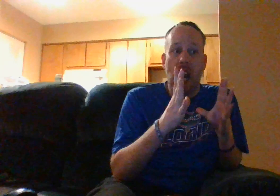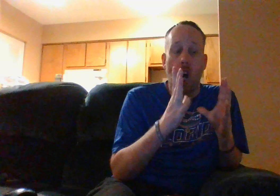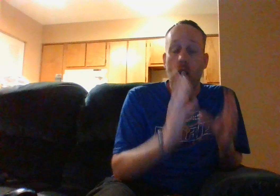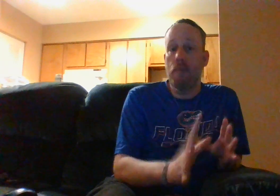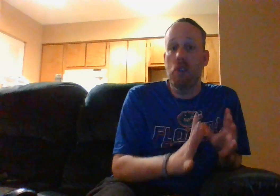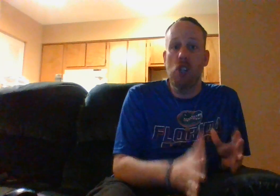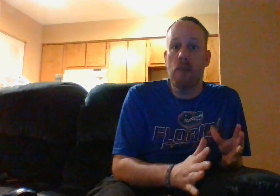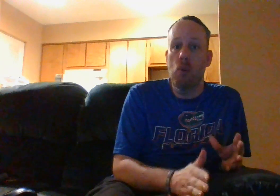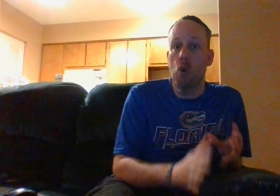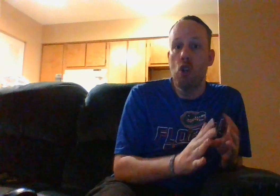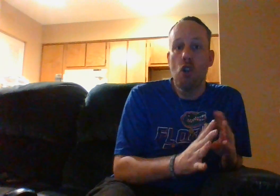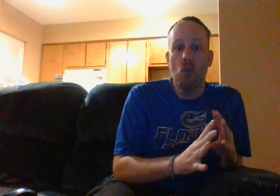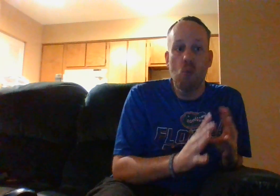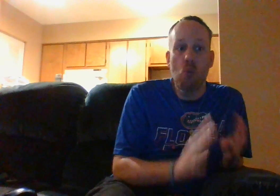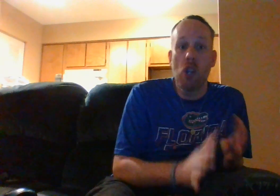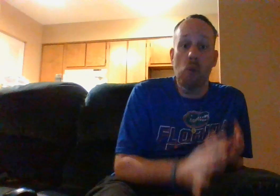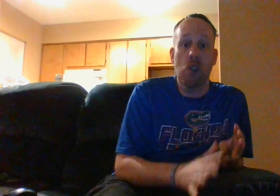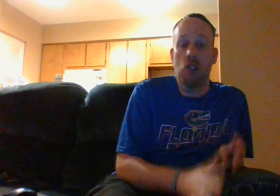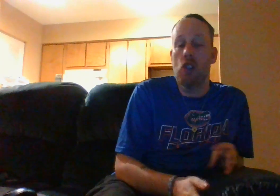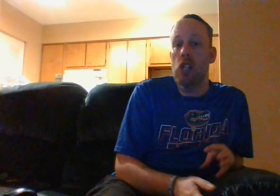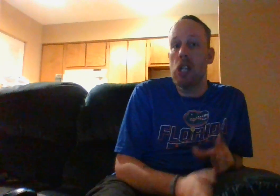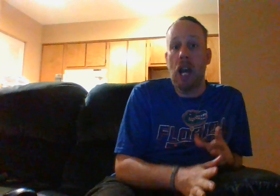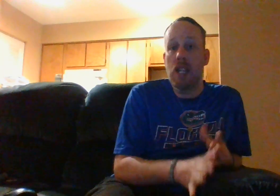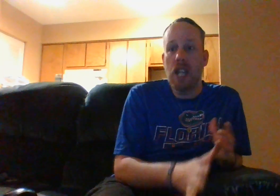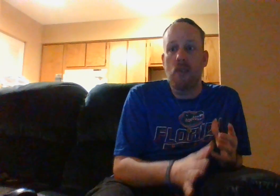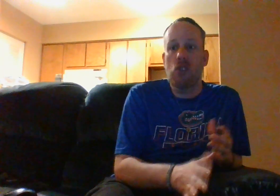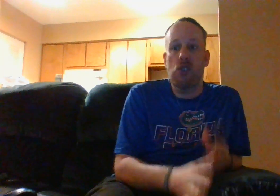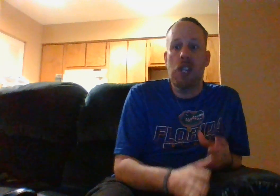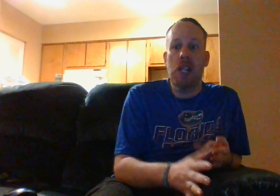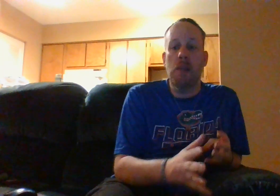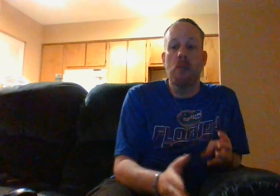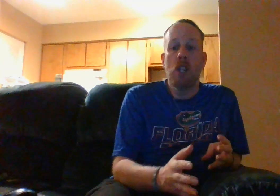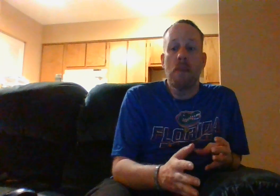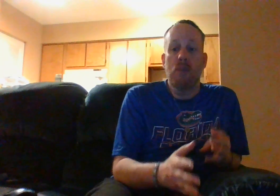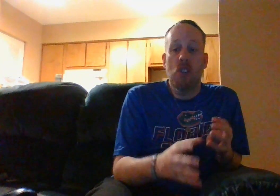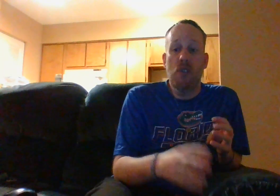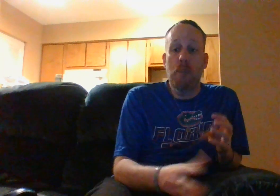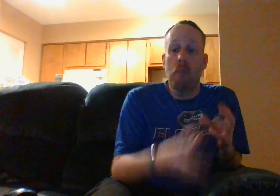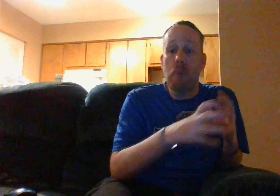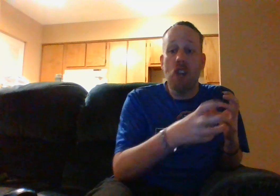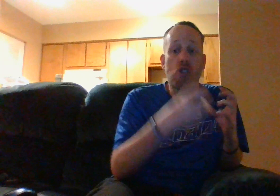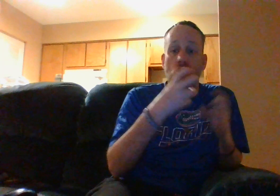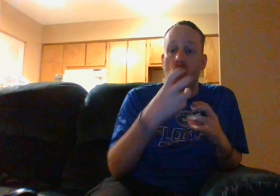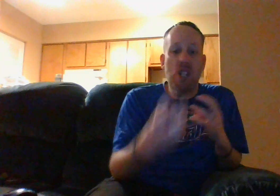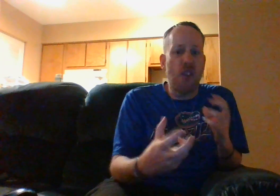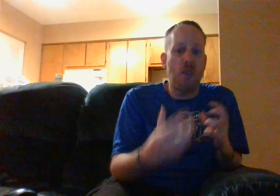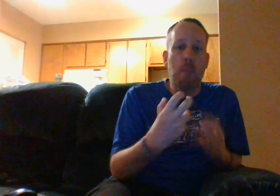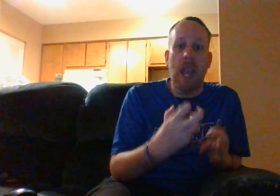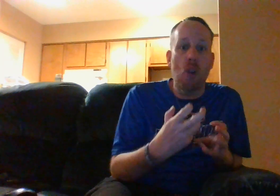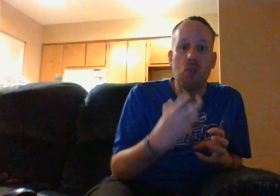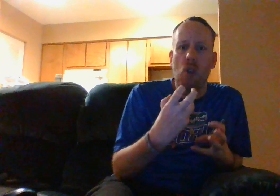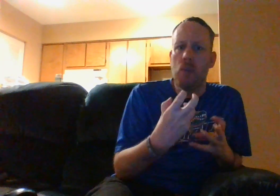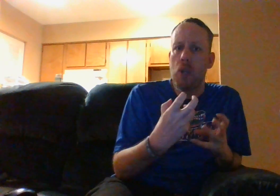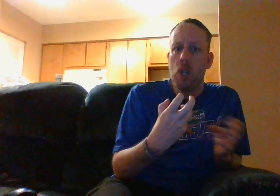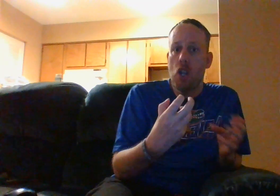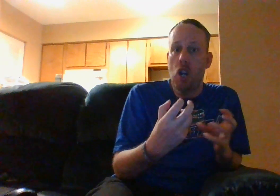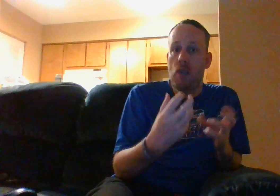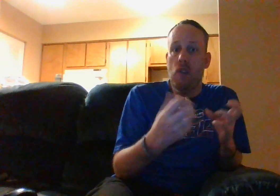unbelievable really really good i've never seen by showing different panels of of